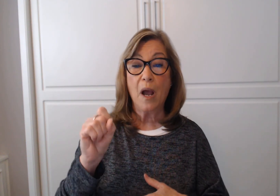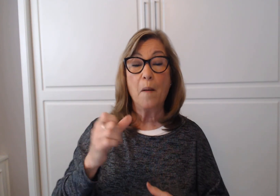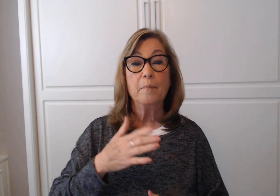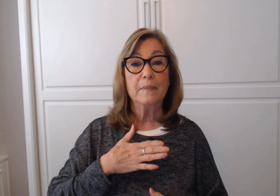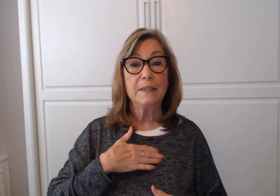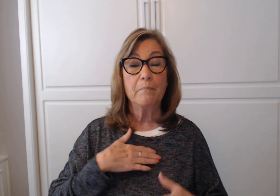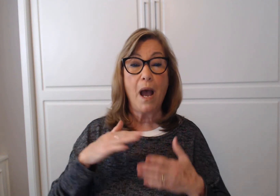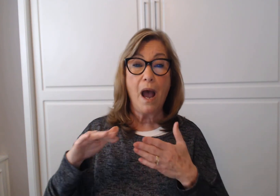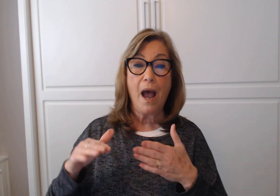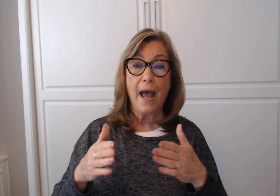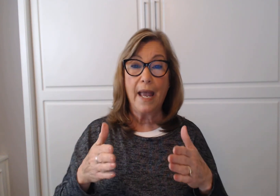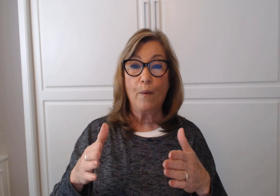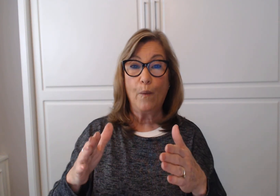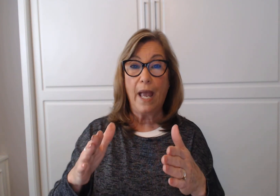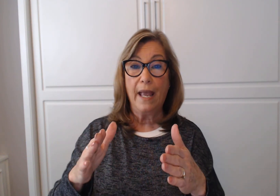Set. B.